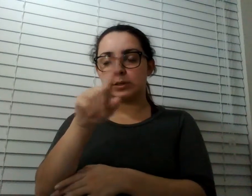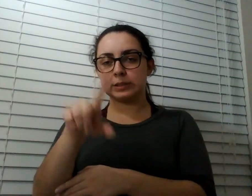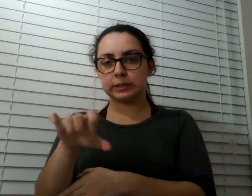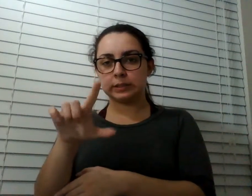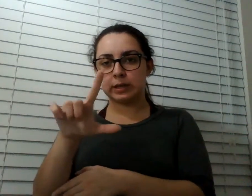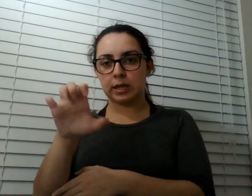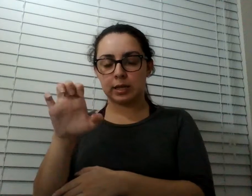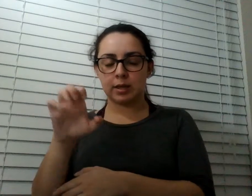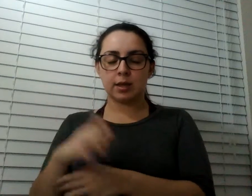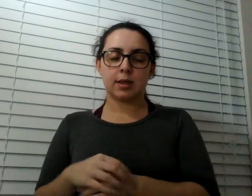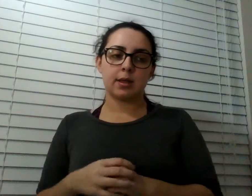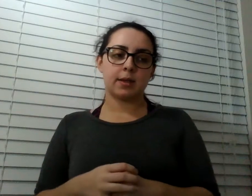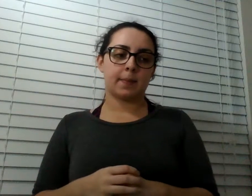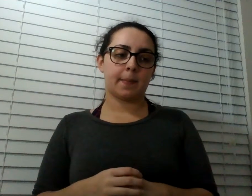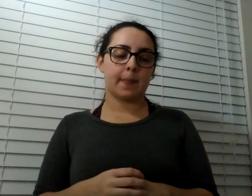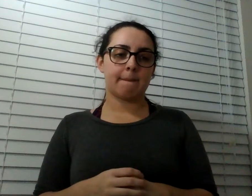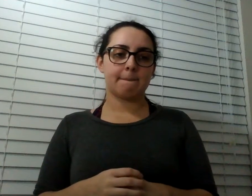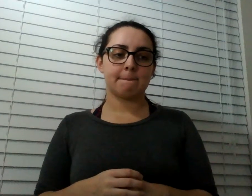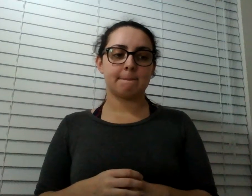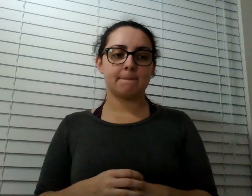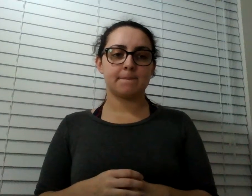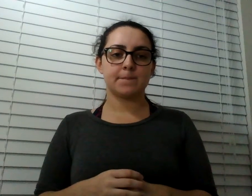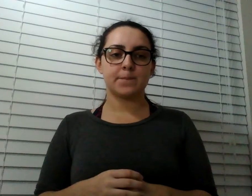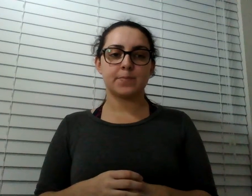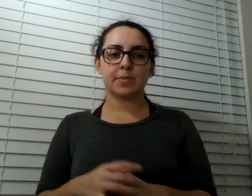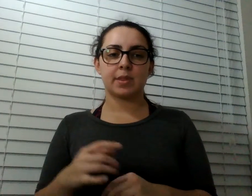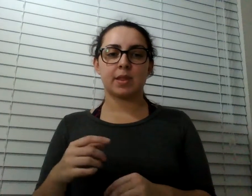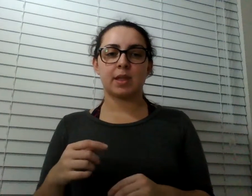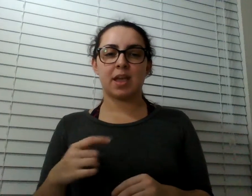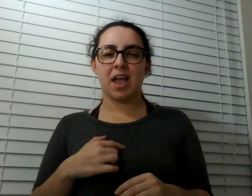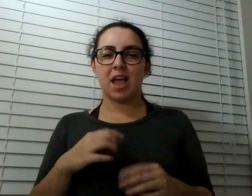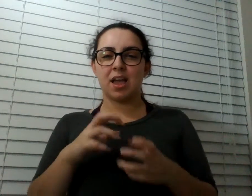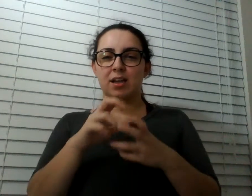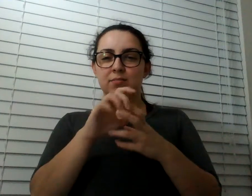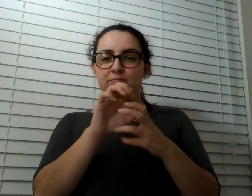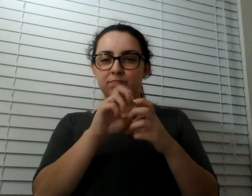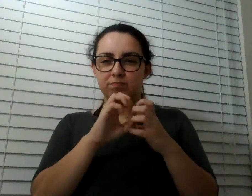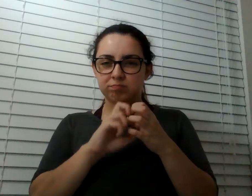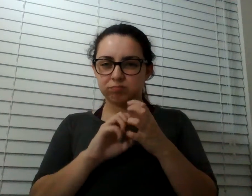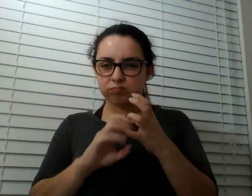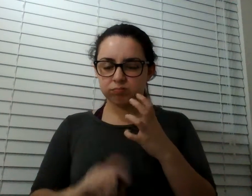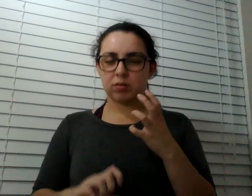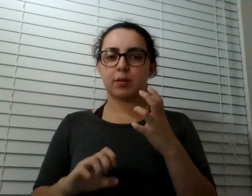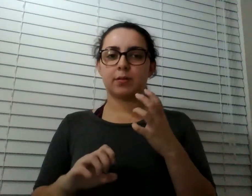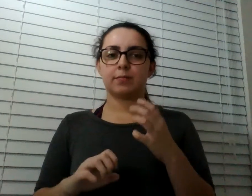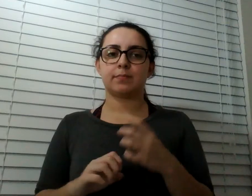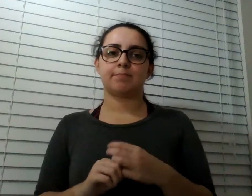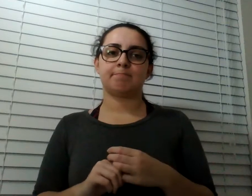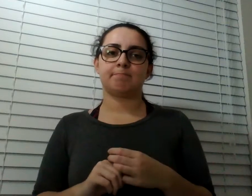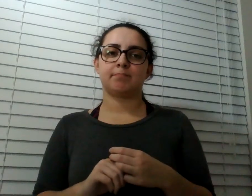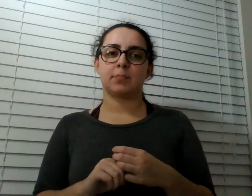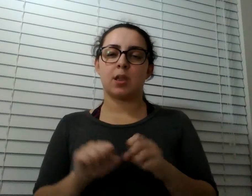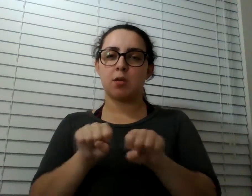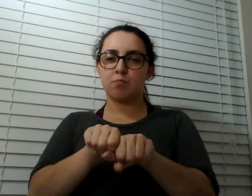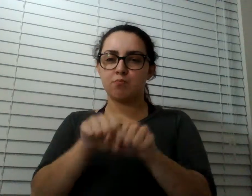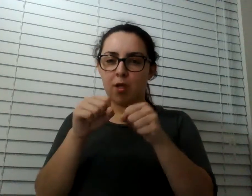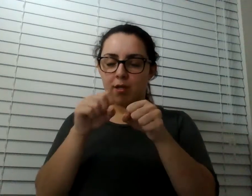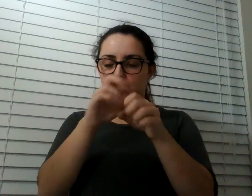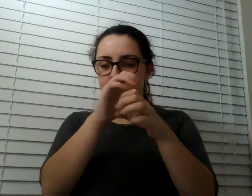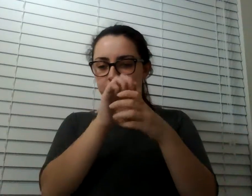And I don't know. Things are getting better now. Maybe it's time to, like, let go of that part.